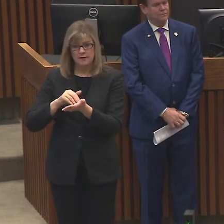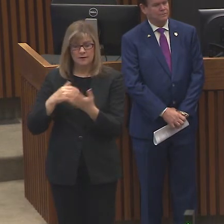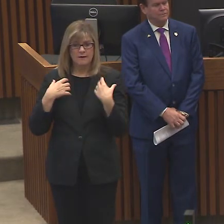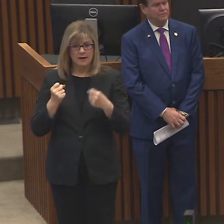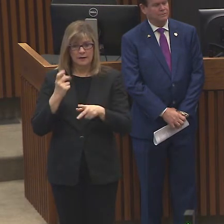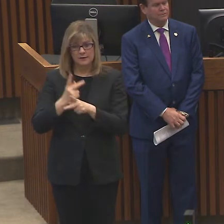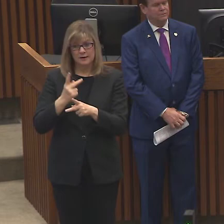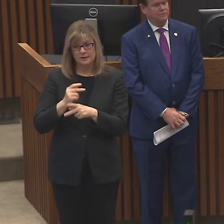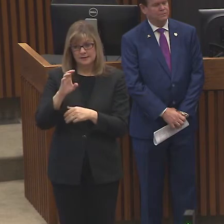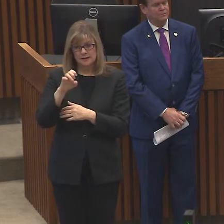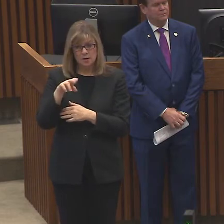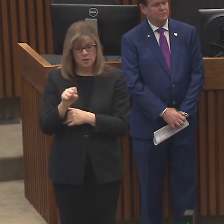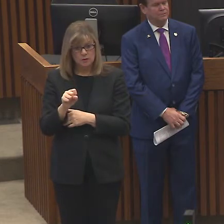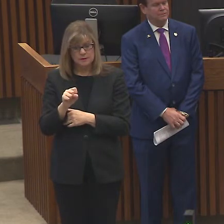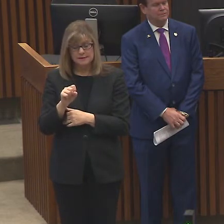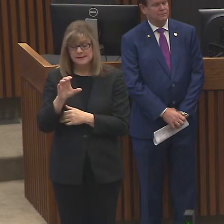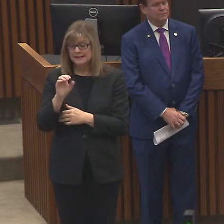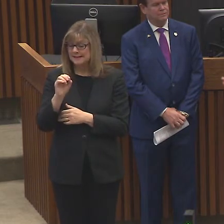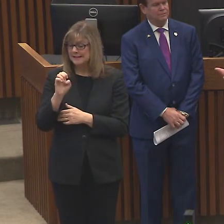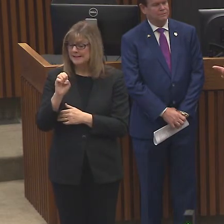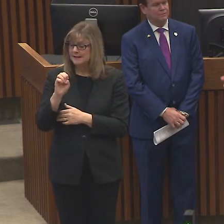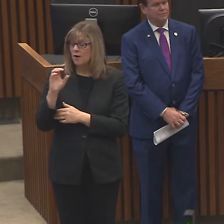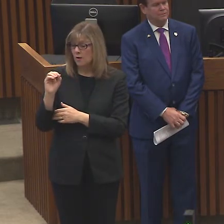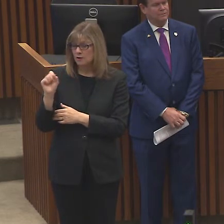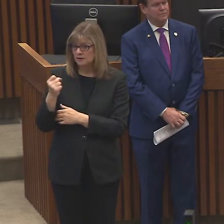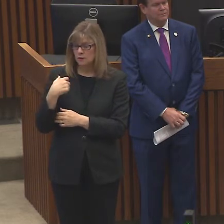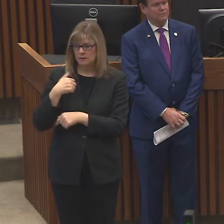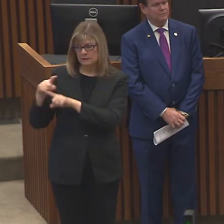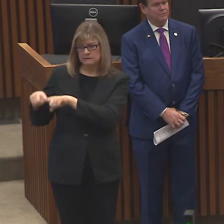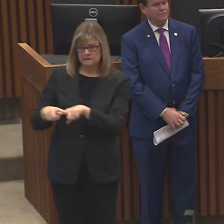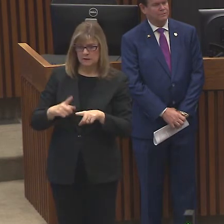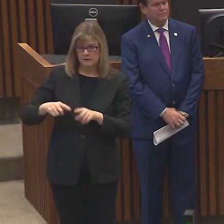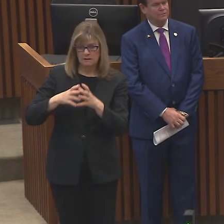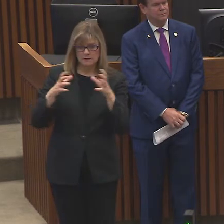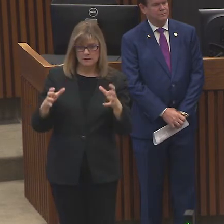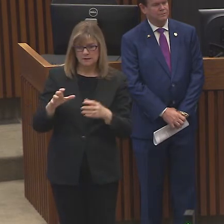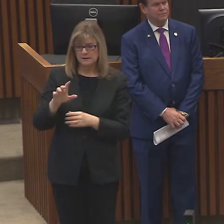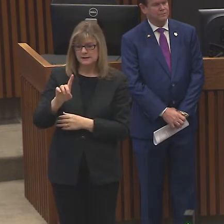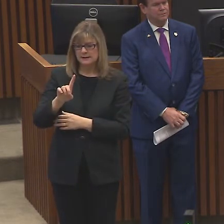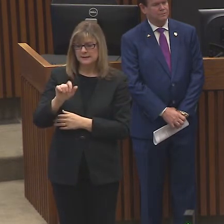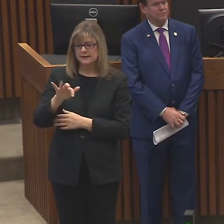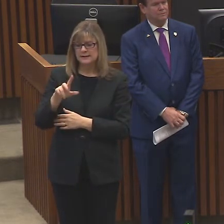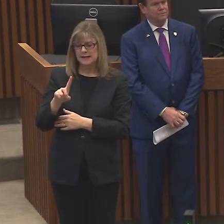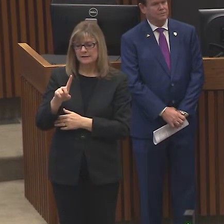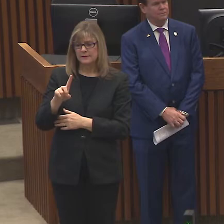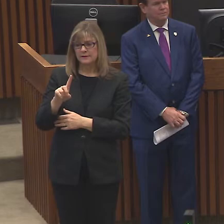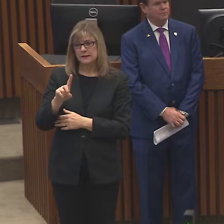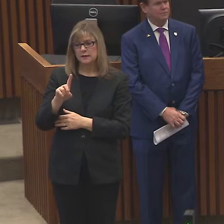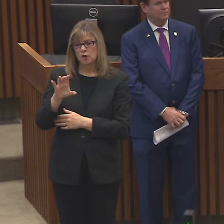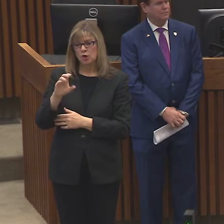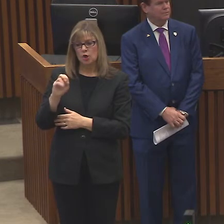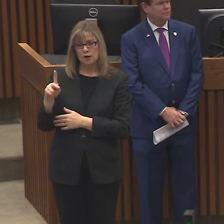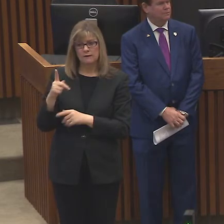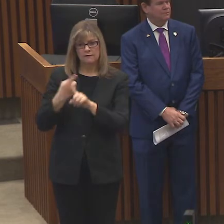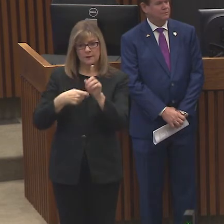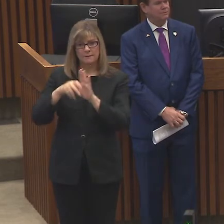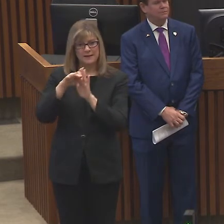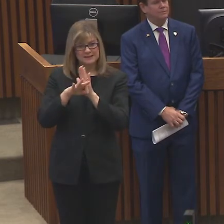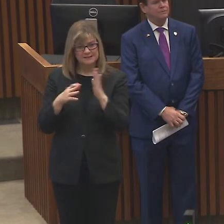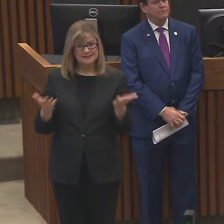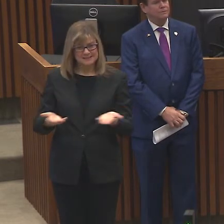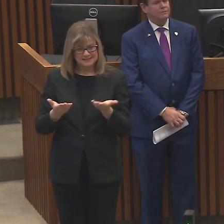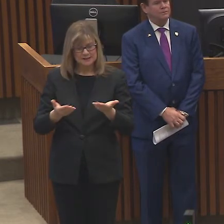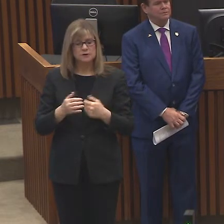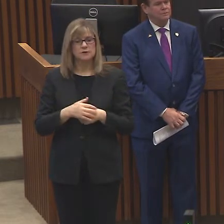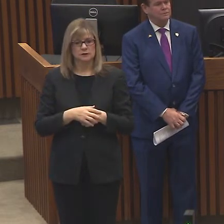relying on big time. The mayor of Mansfield, David Cook is here. Mansfield is in and my council members are here. Several